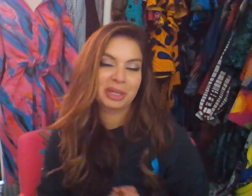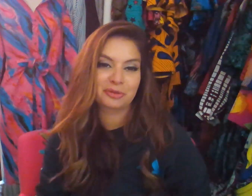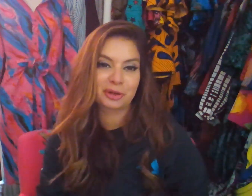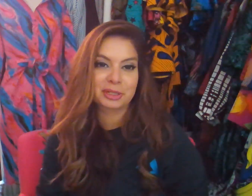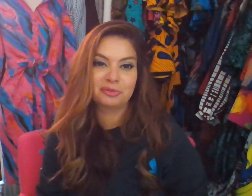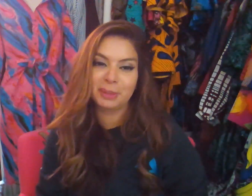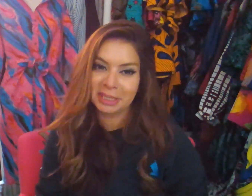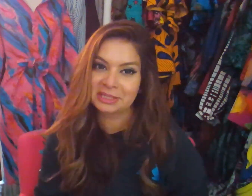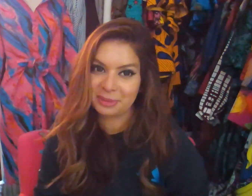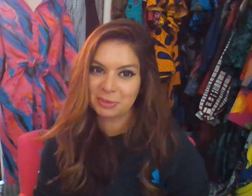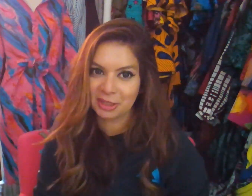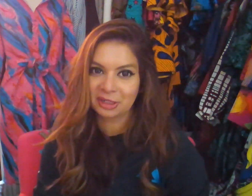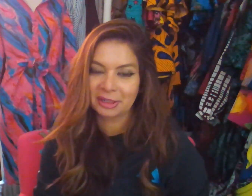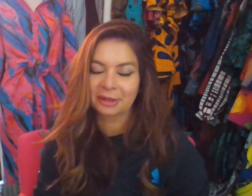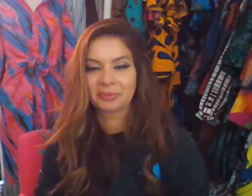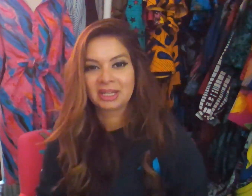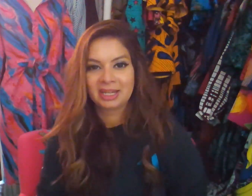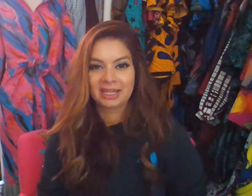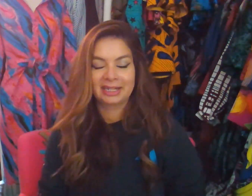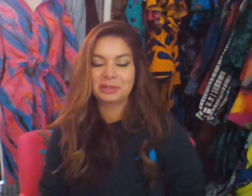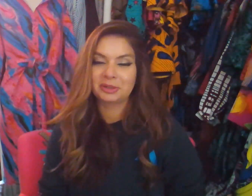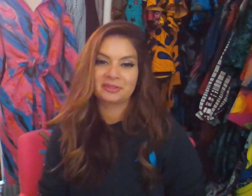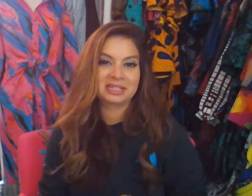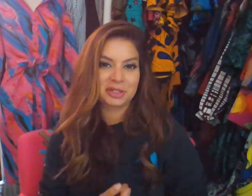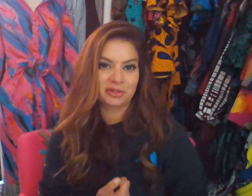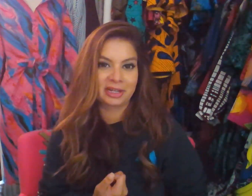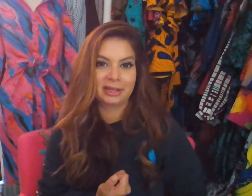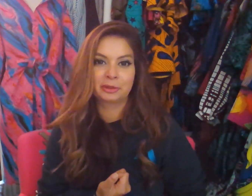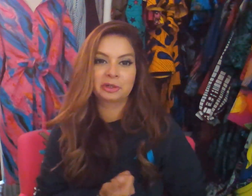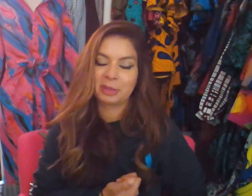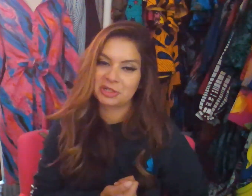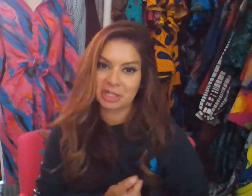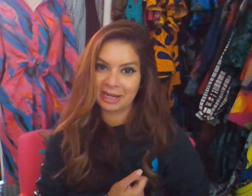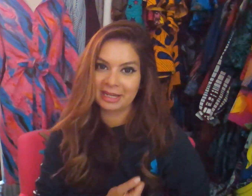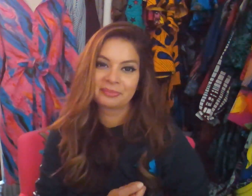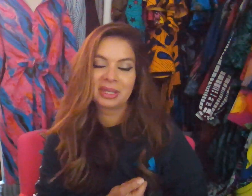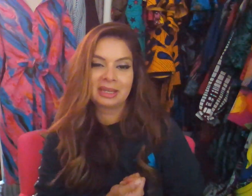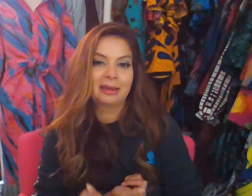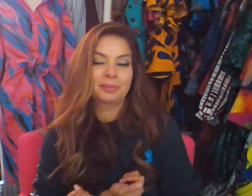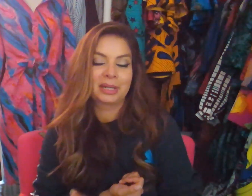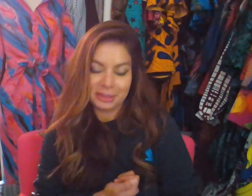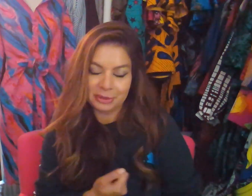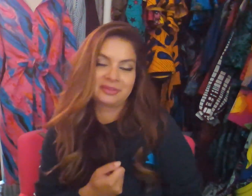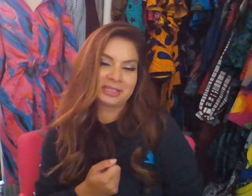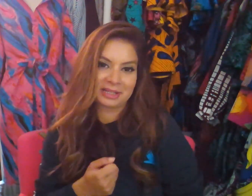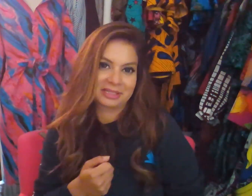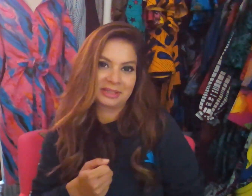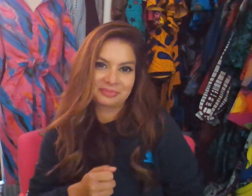in front of millions of people every year, and I don't have stage fright, nor am I shy, but I do have dyslexia.